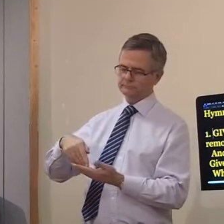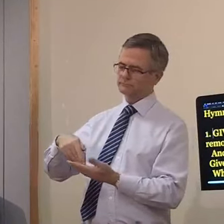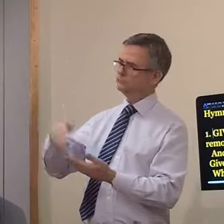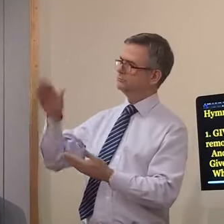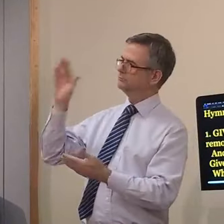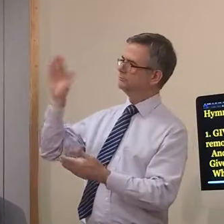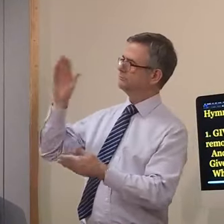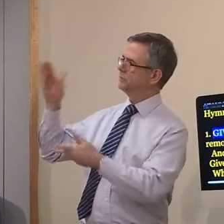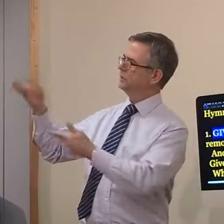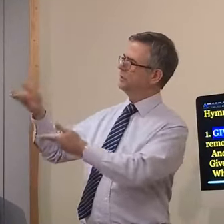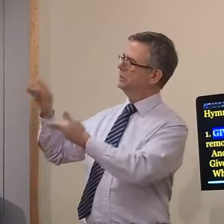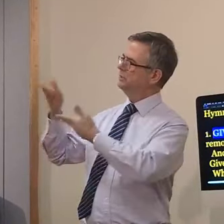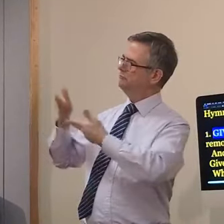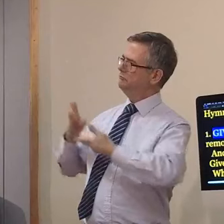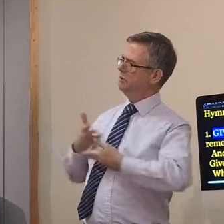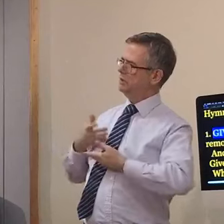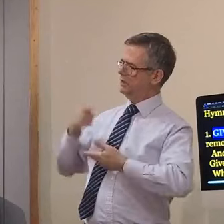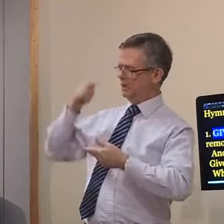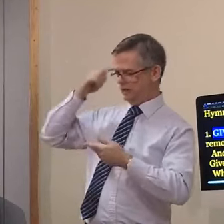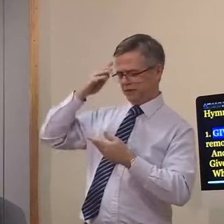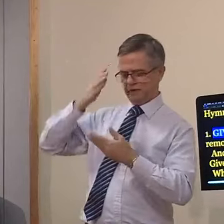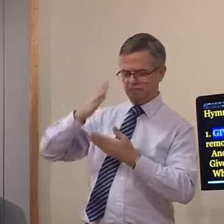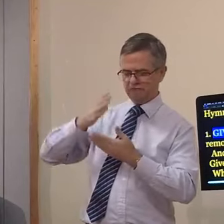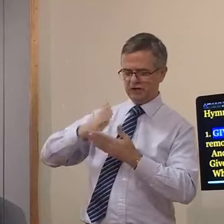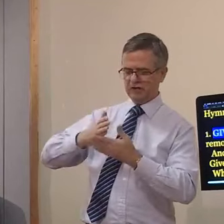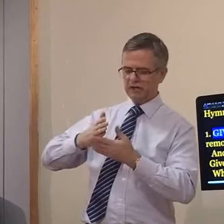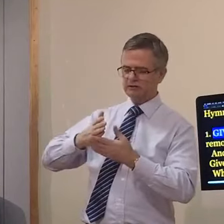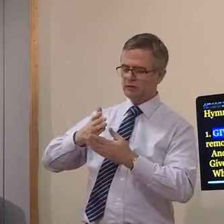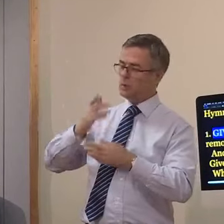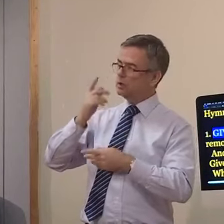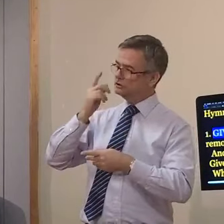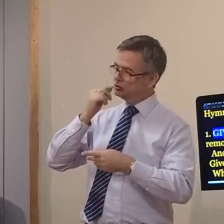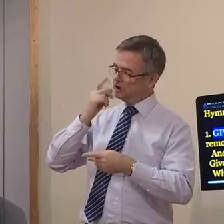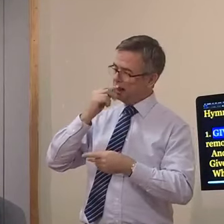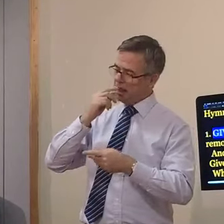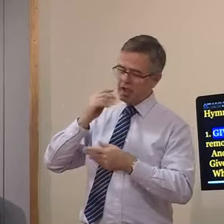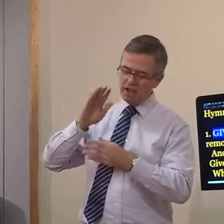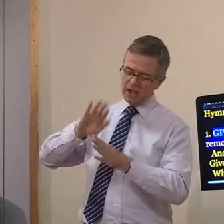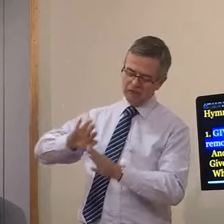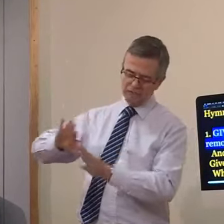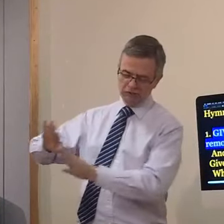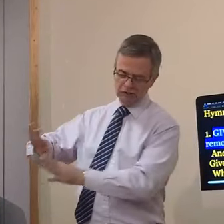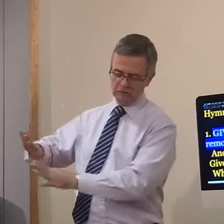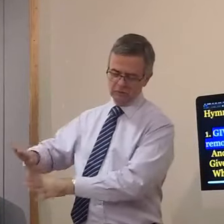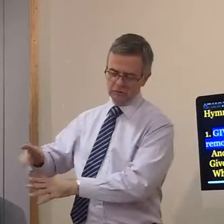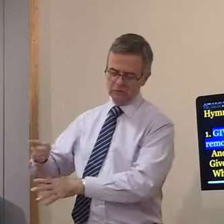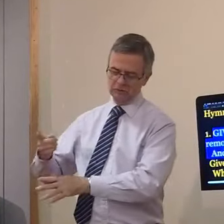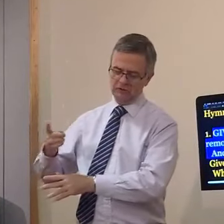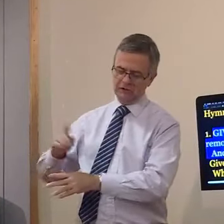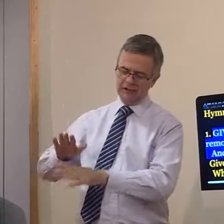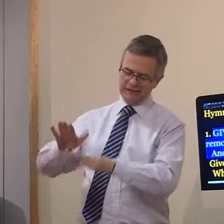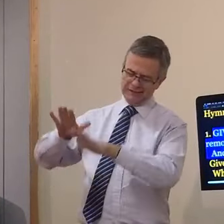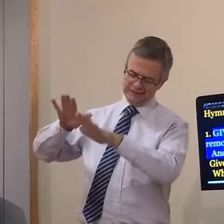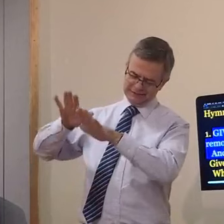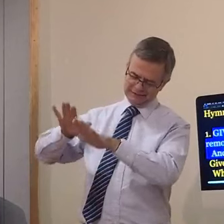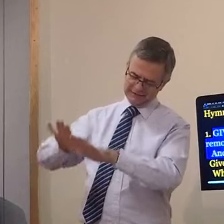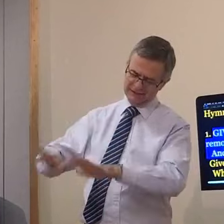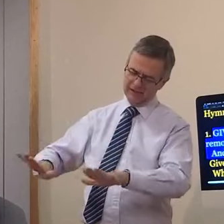In me the precipice every peer where sink